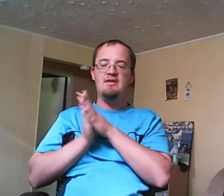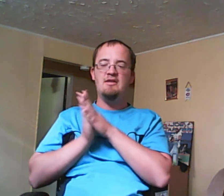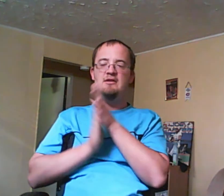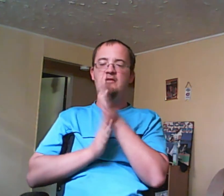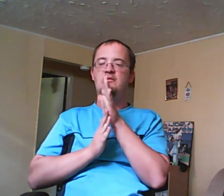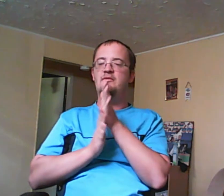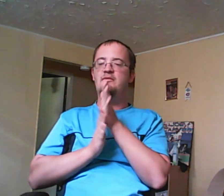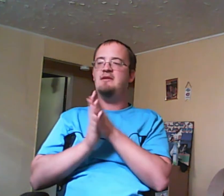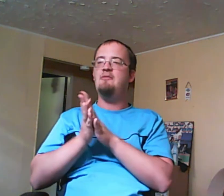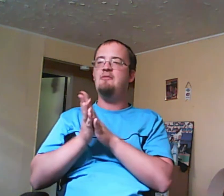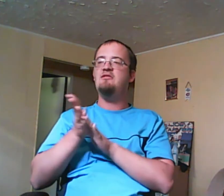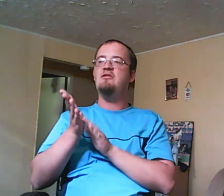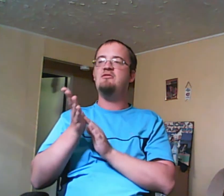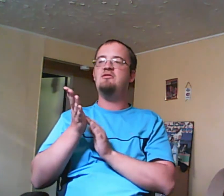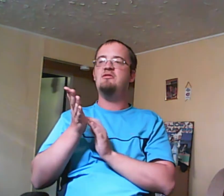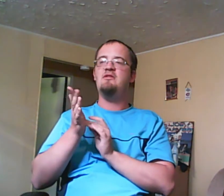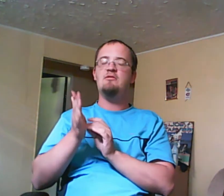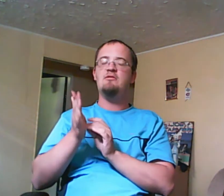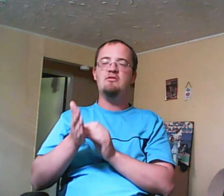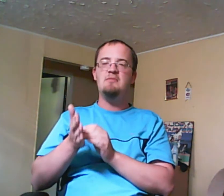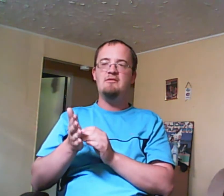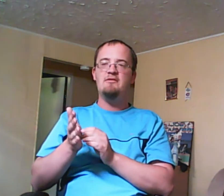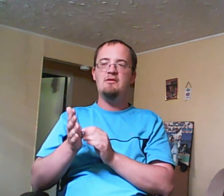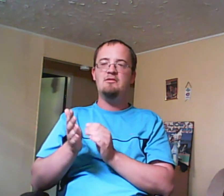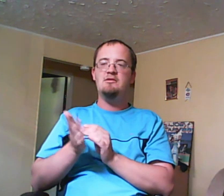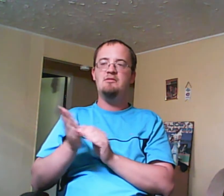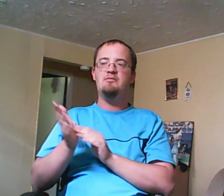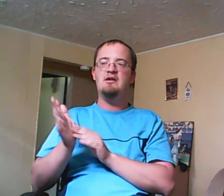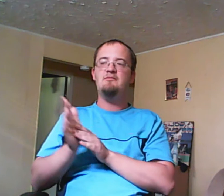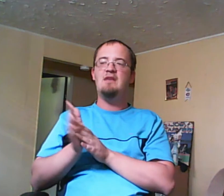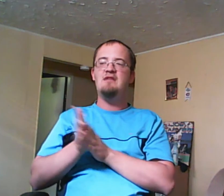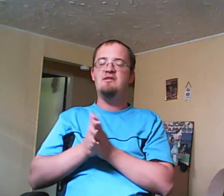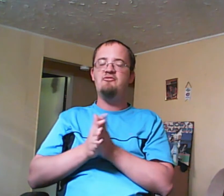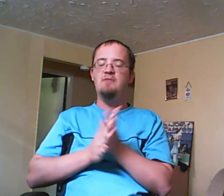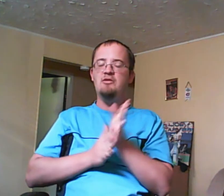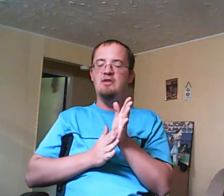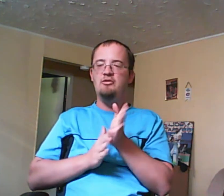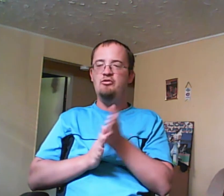go, Cam wants to go to the front of the school to be with, to bring Maya's stuff doll hoot home.